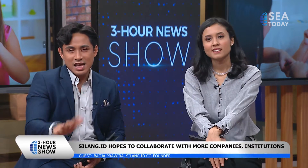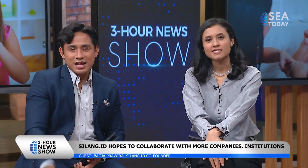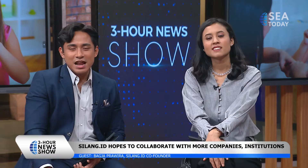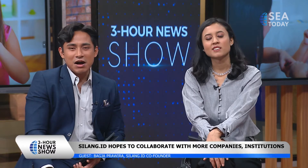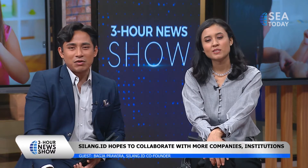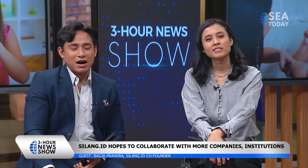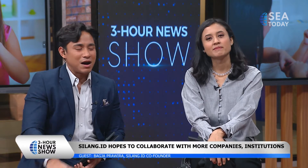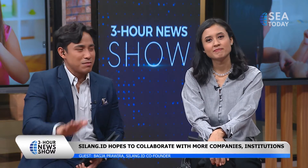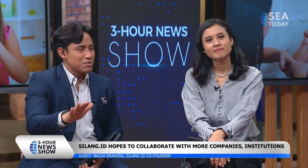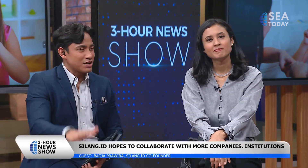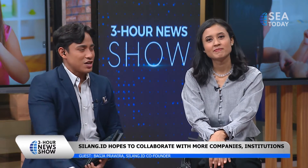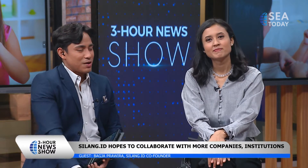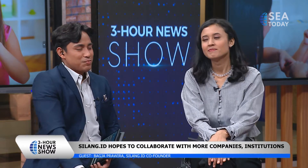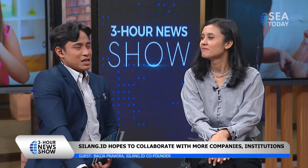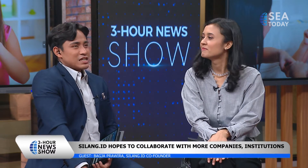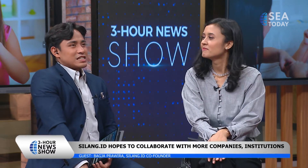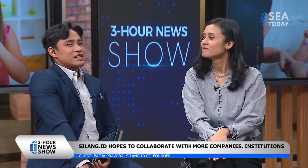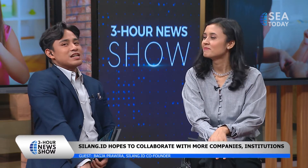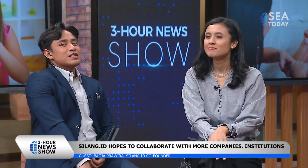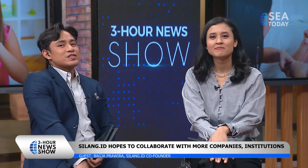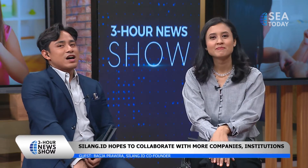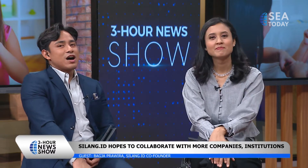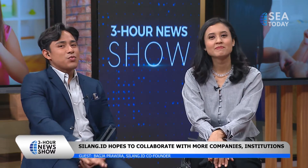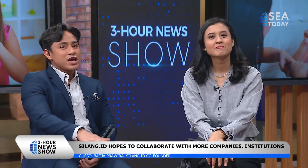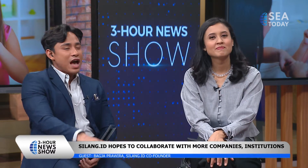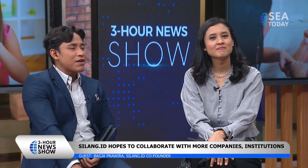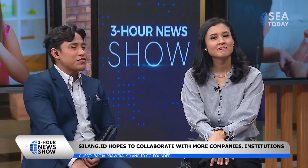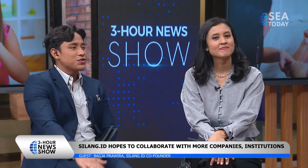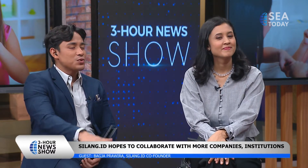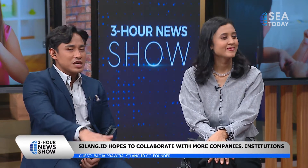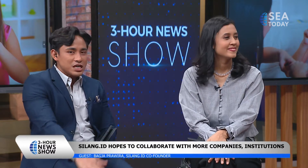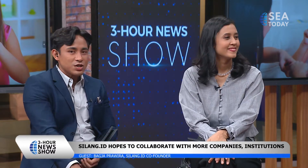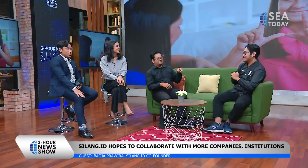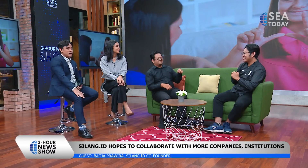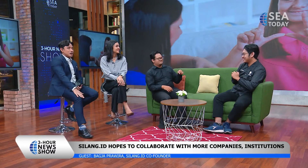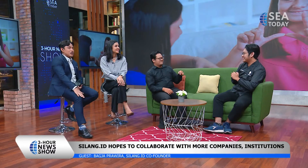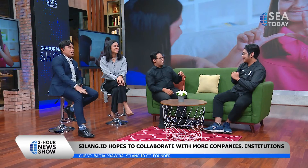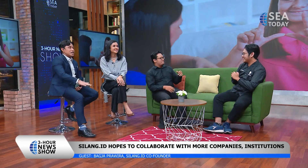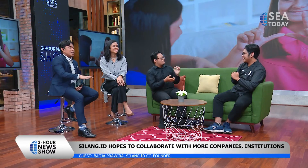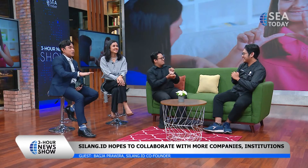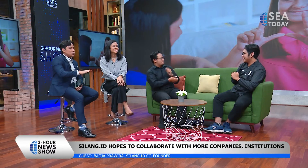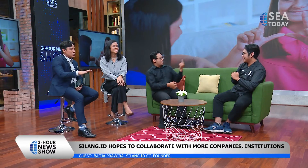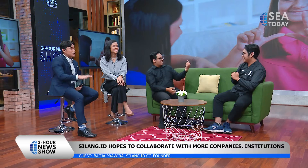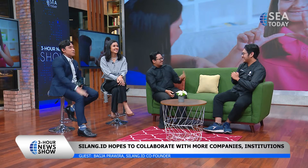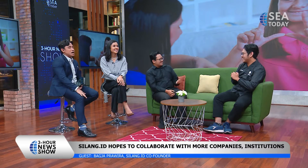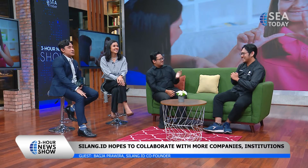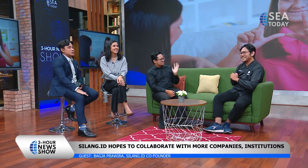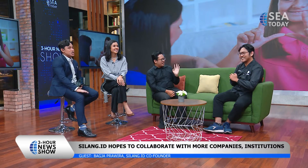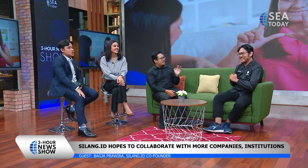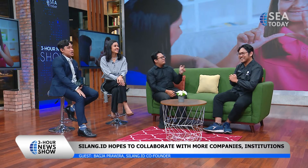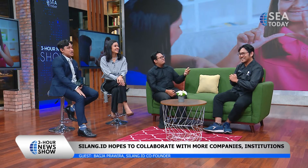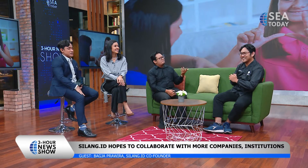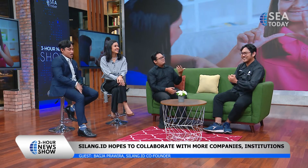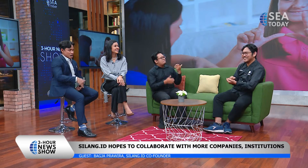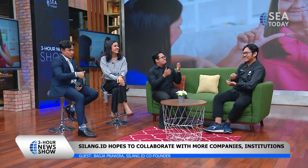now uh bakja since uh we have you here would you mind to teach us uh to